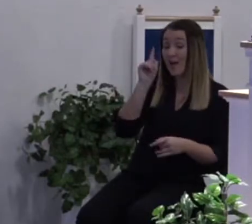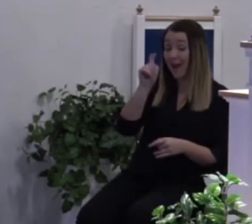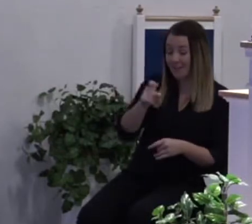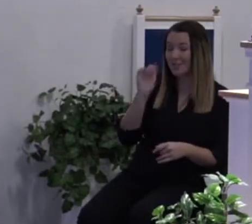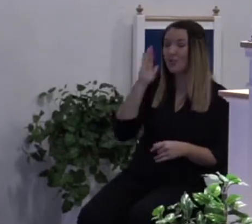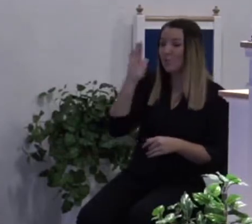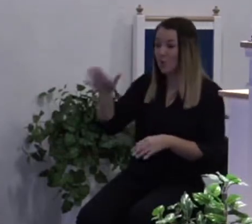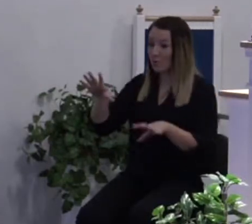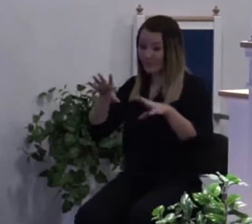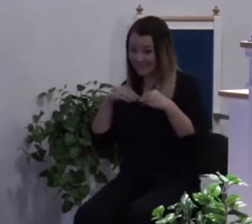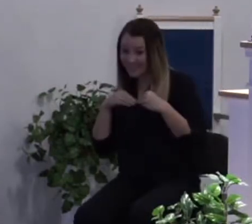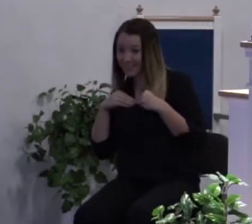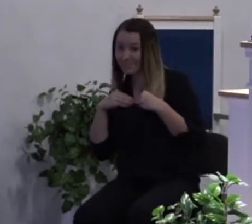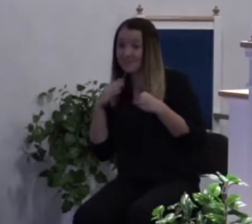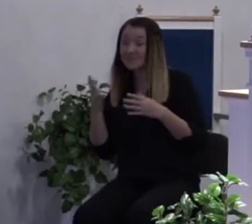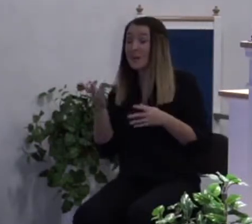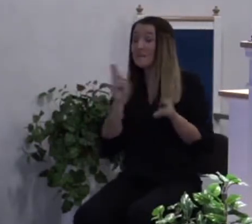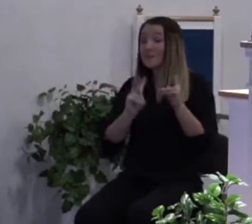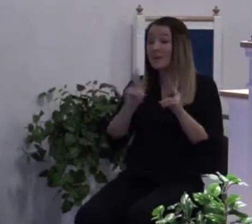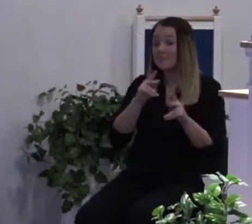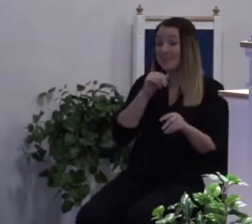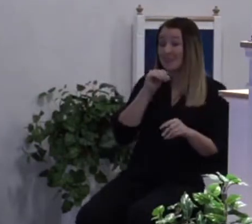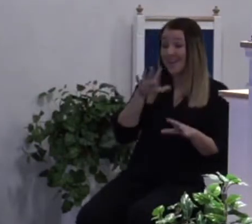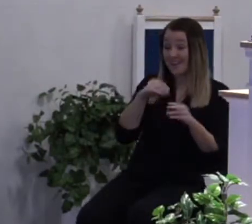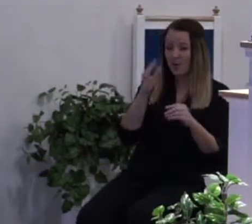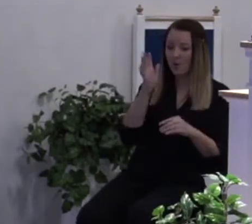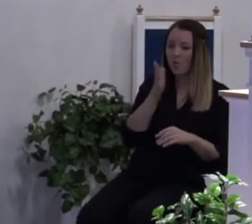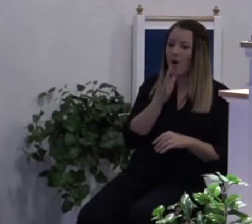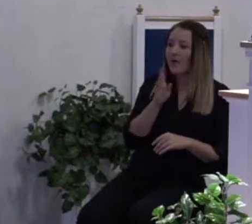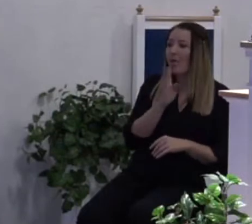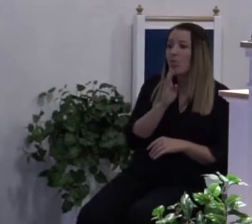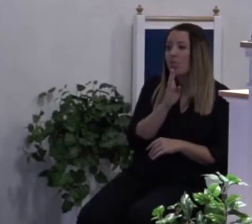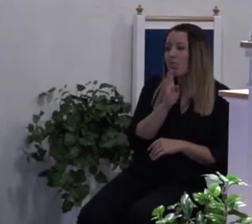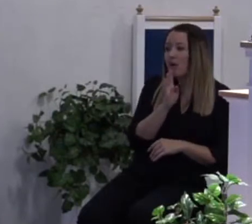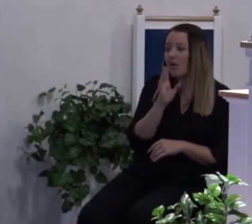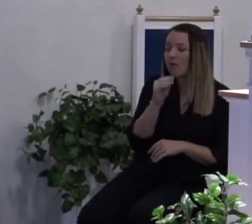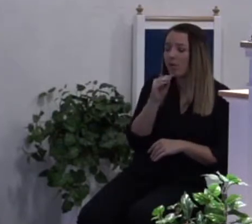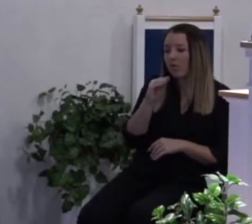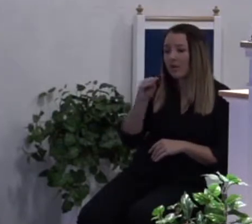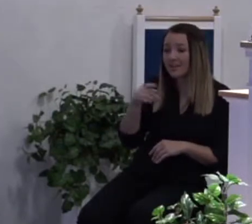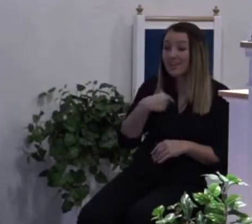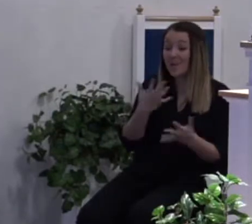Some folks don't get because they just run in their mouth. I want it but they're not really asking for it.